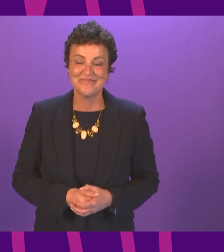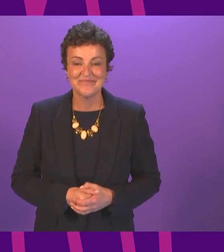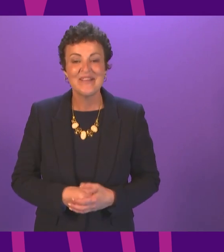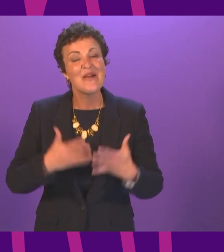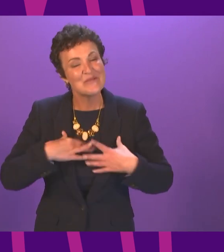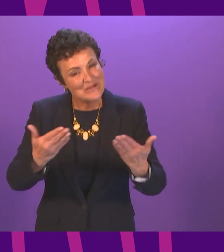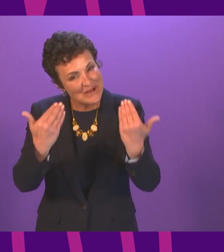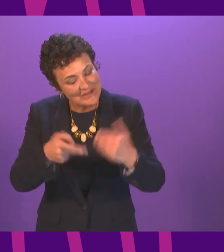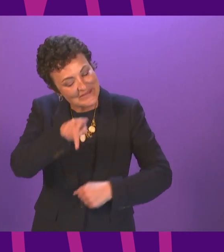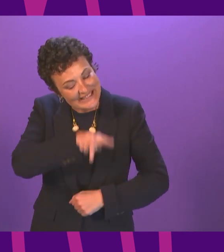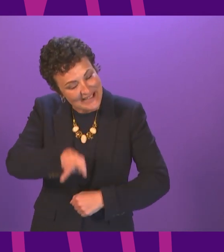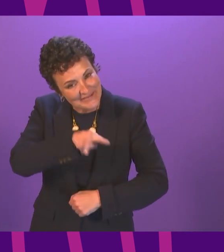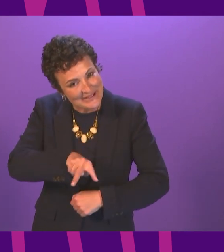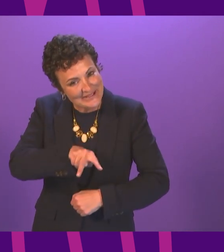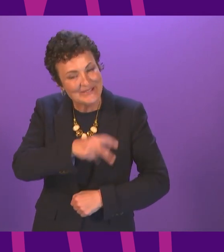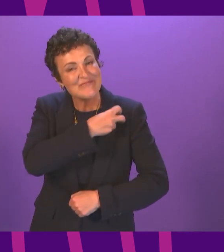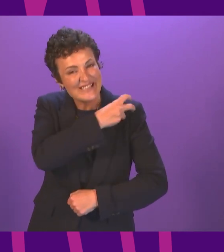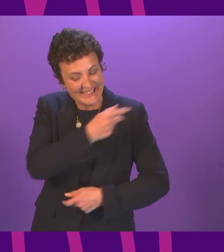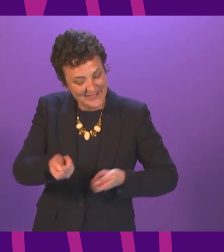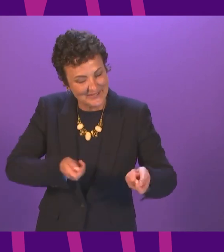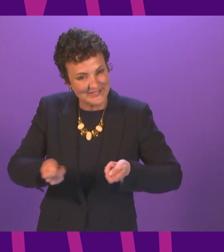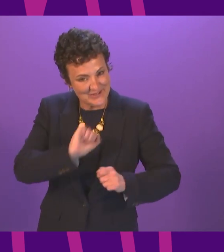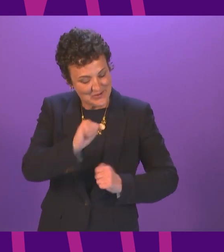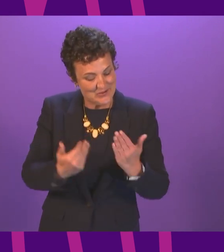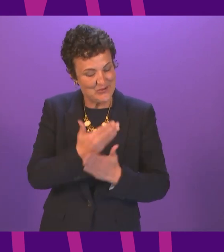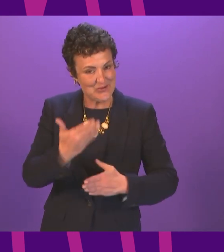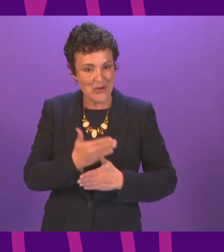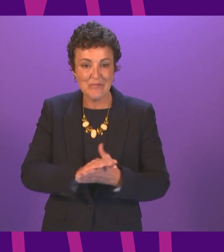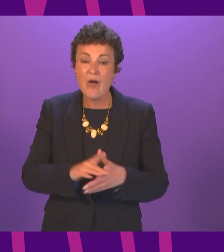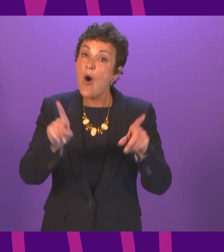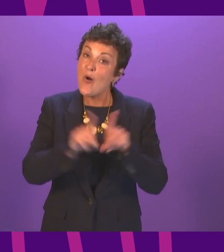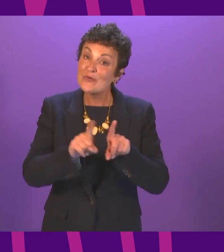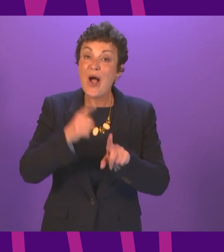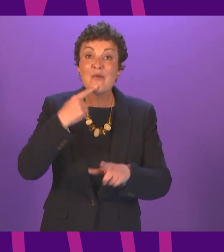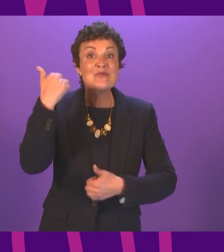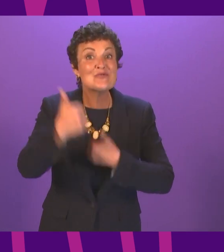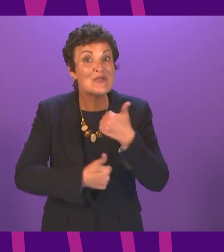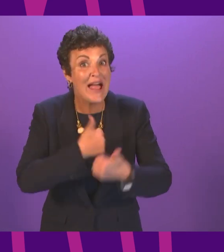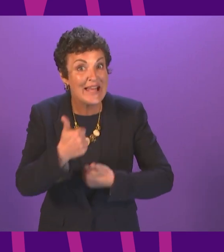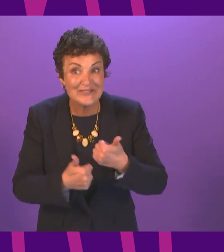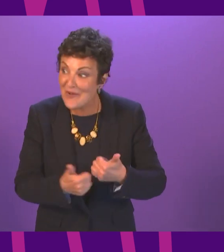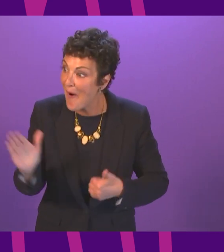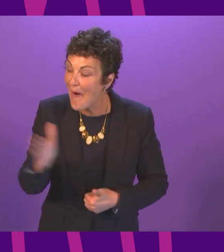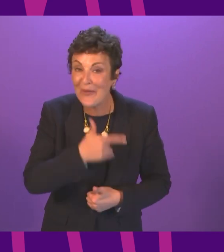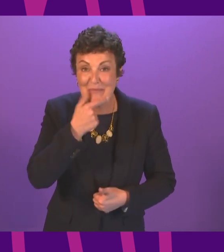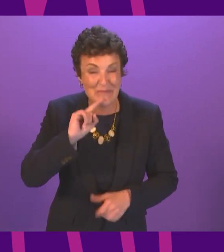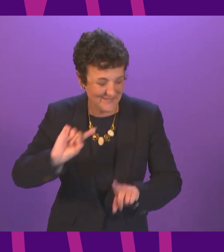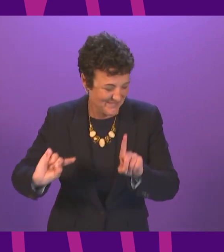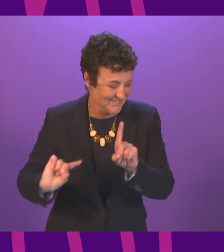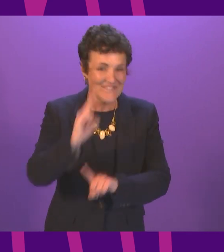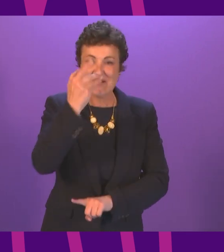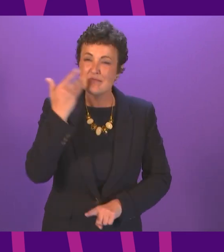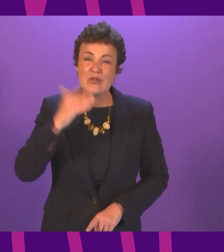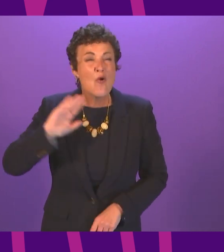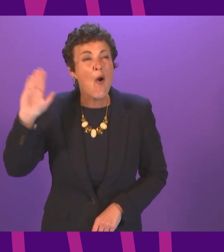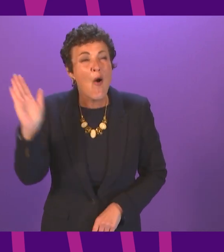welcome you deputy presiding officer to your new role can I also congratulate all those who have made their maiden speeches today all of them